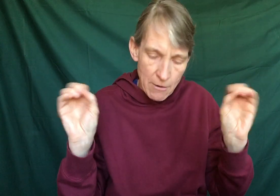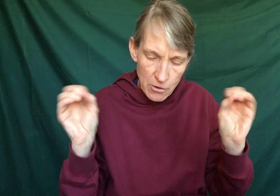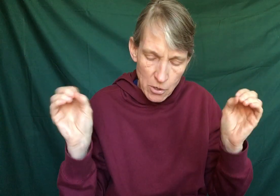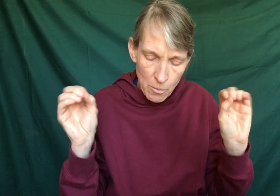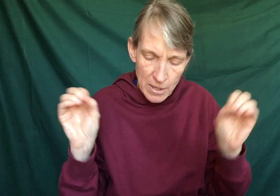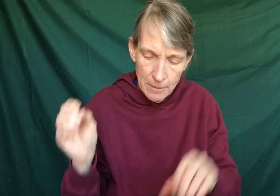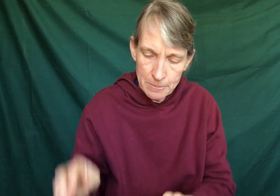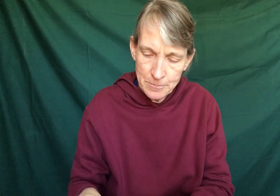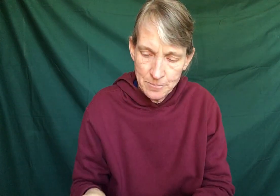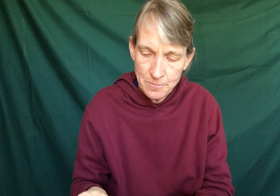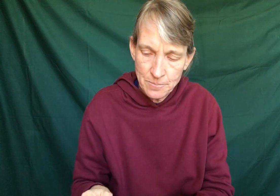that for nobody.